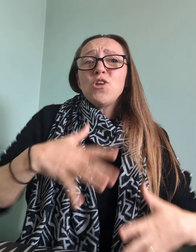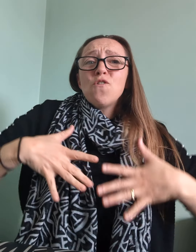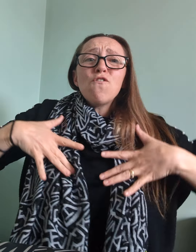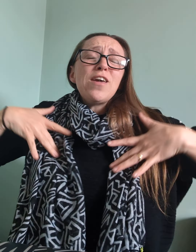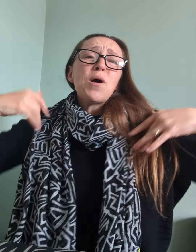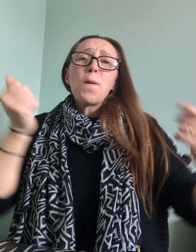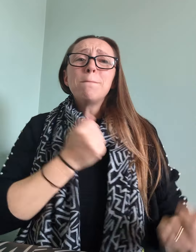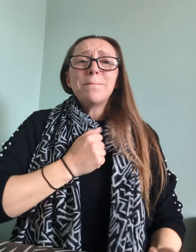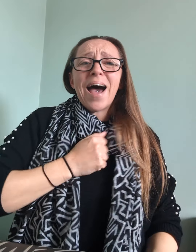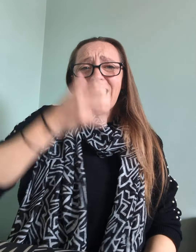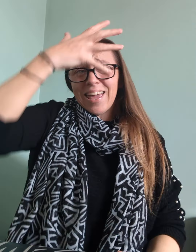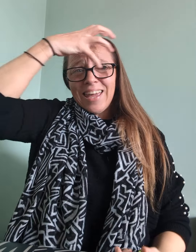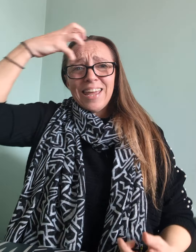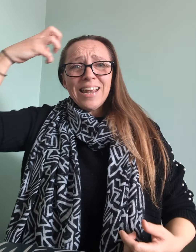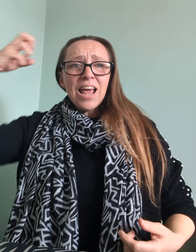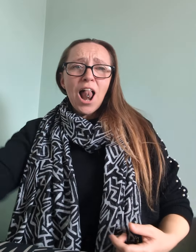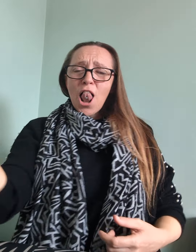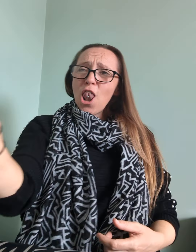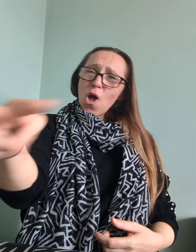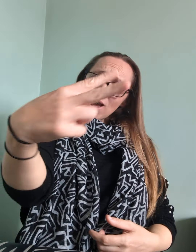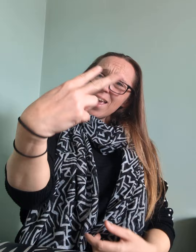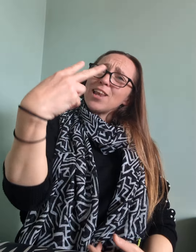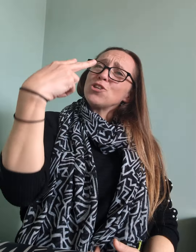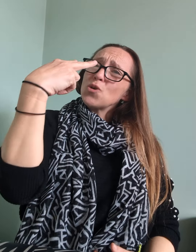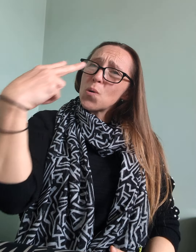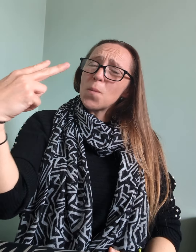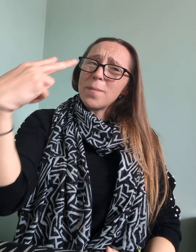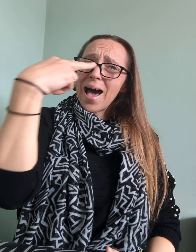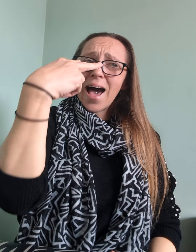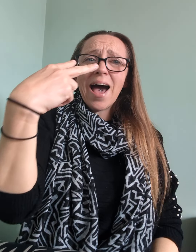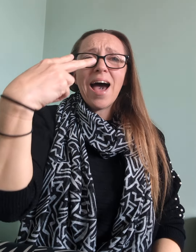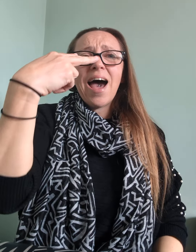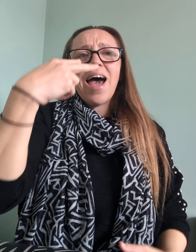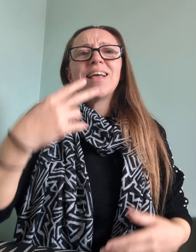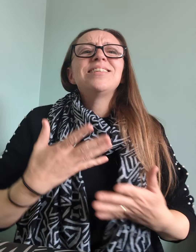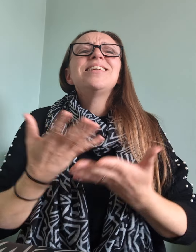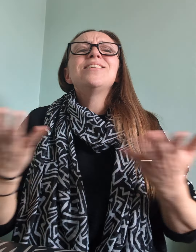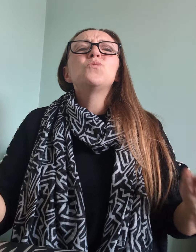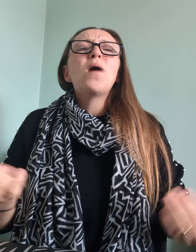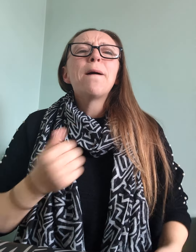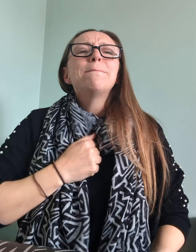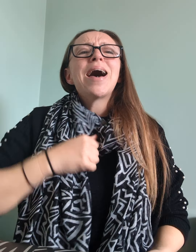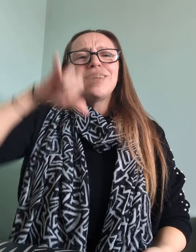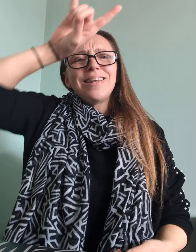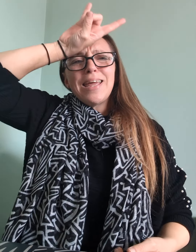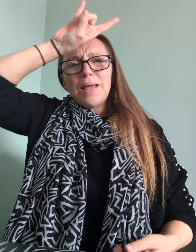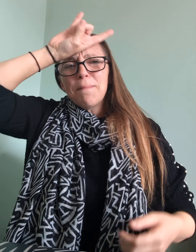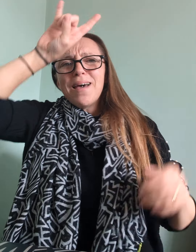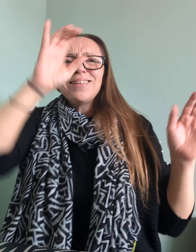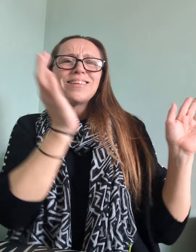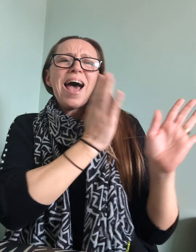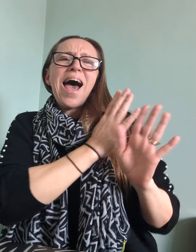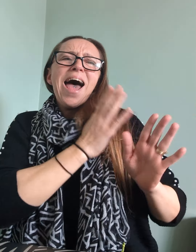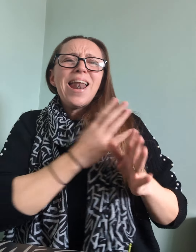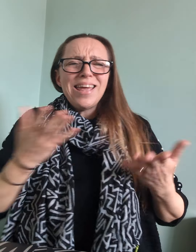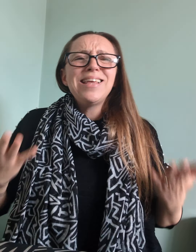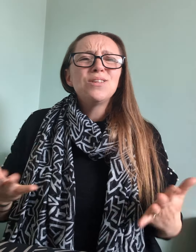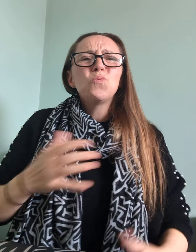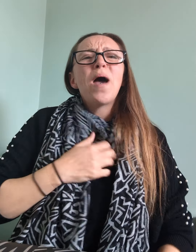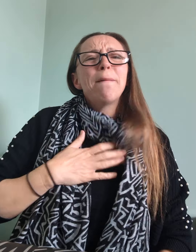you feel my heat, look into my eyes It's where my demons hide, it's where